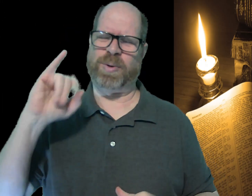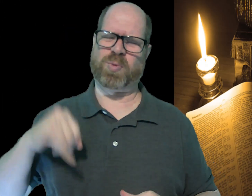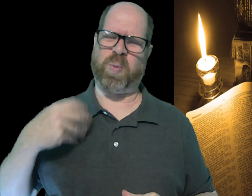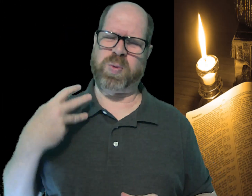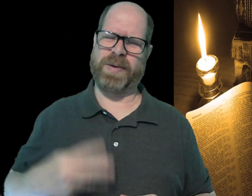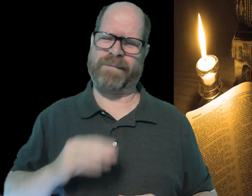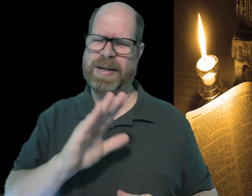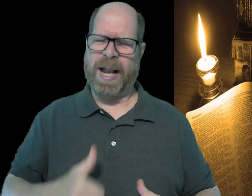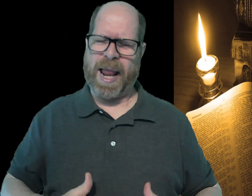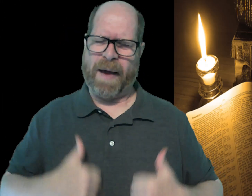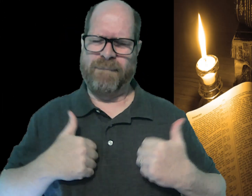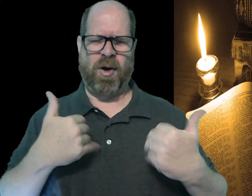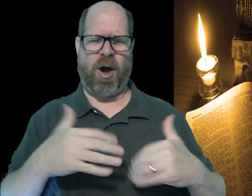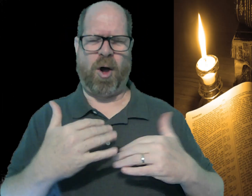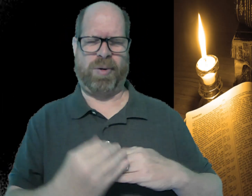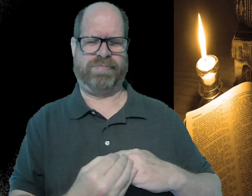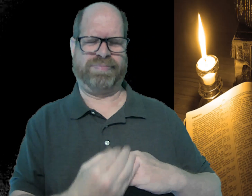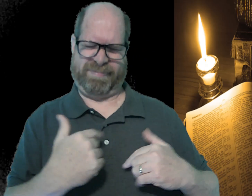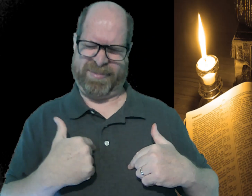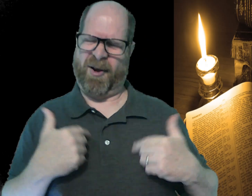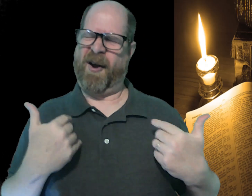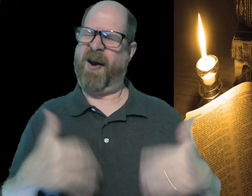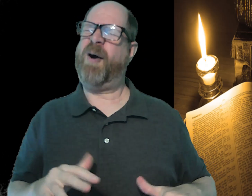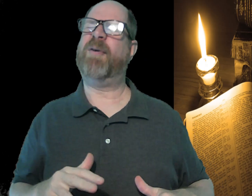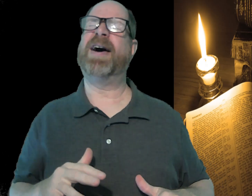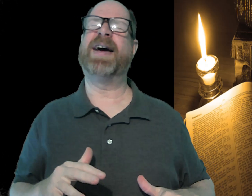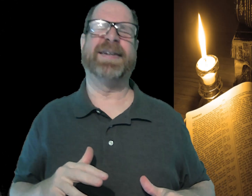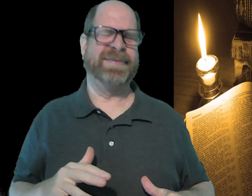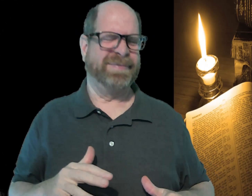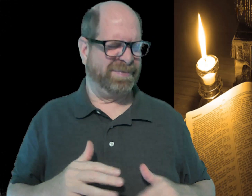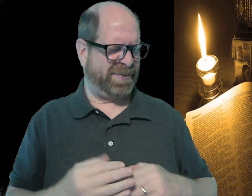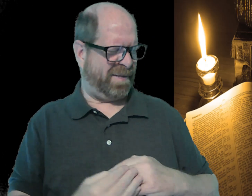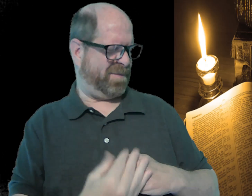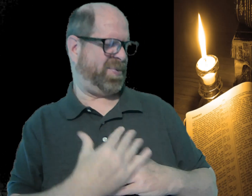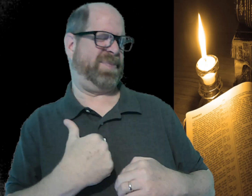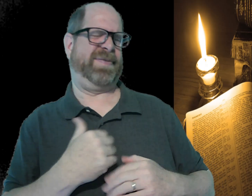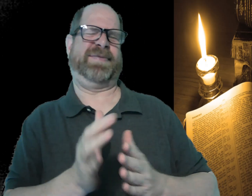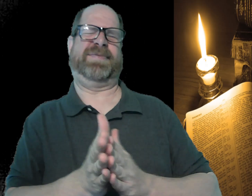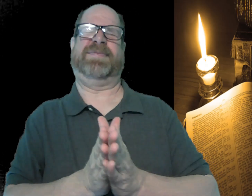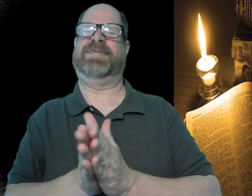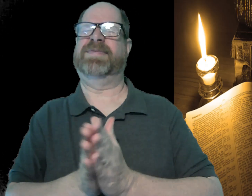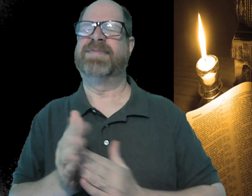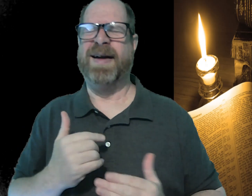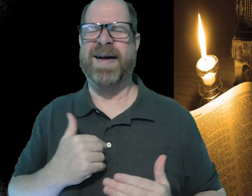Thank you for Joseph and his life that influences us. He's influenced me.